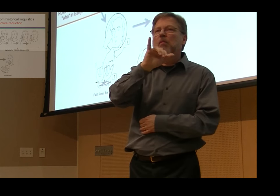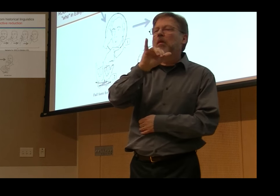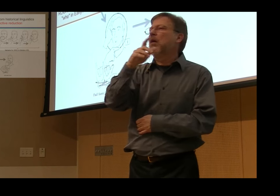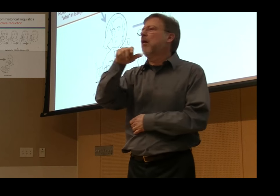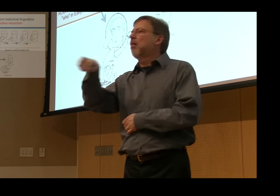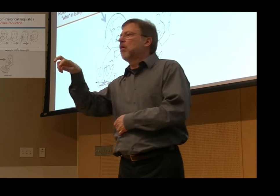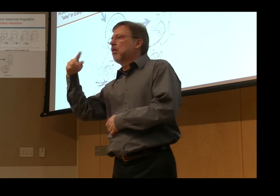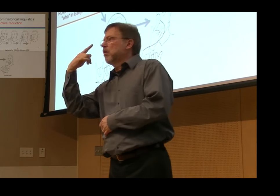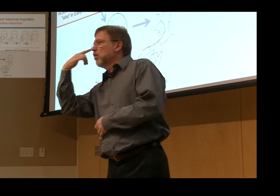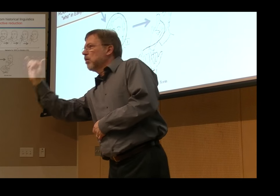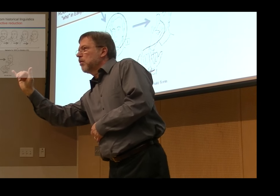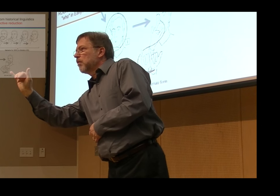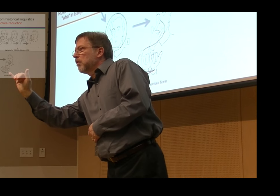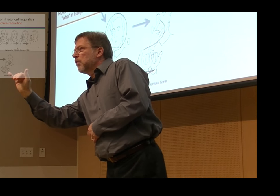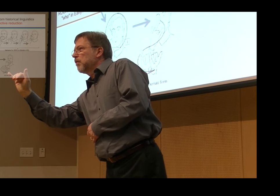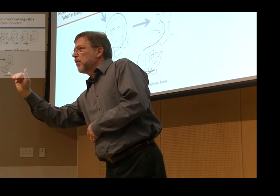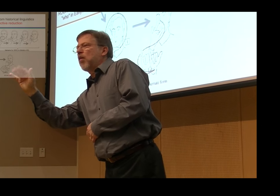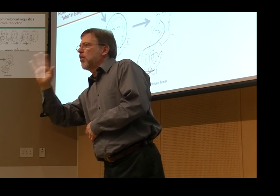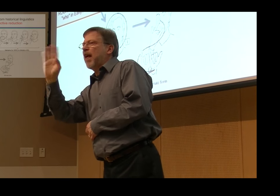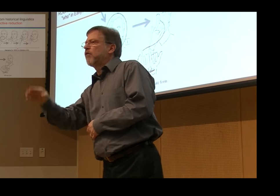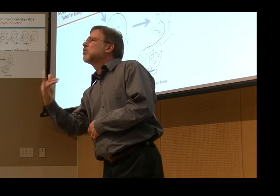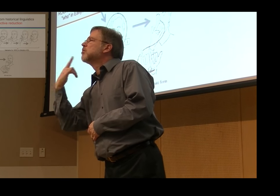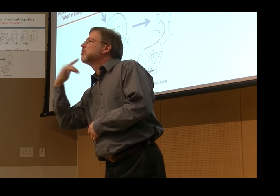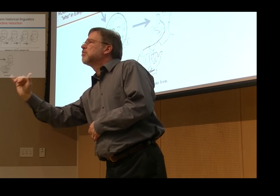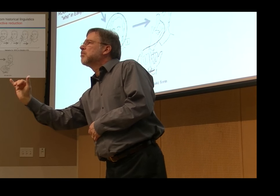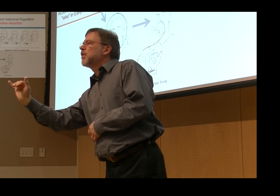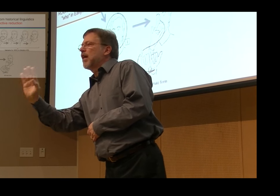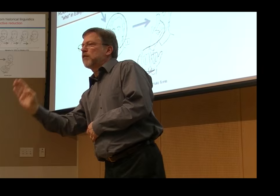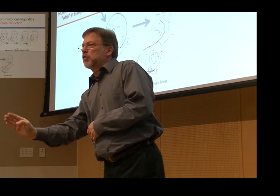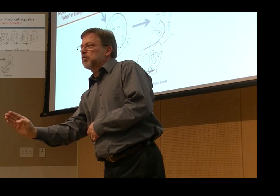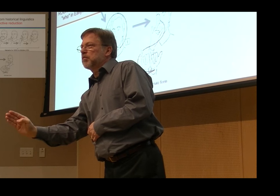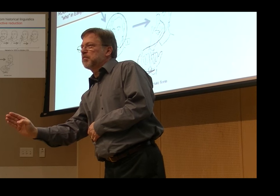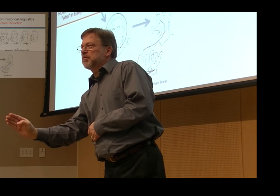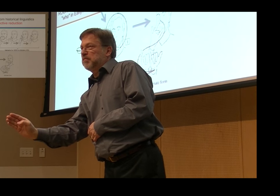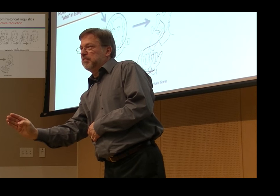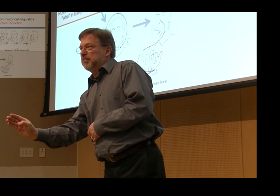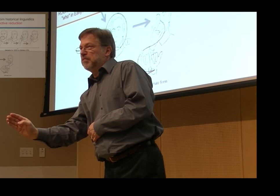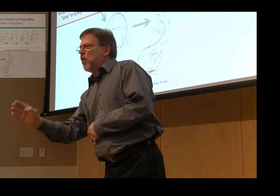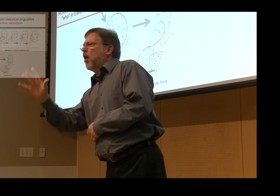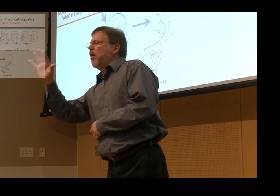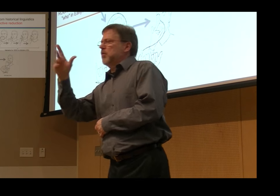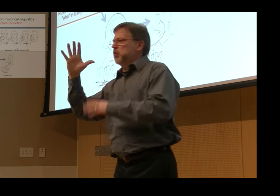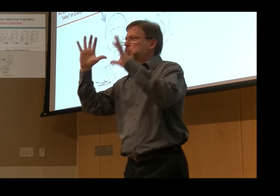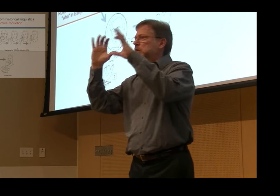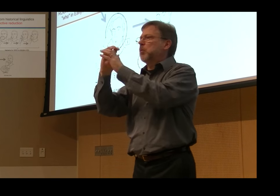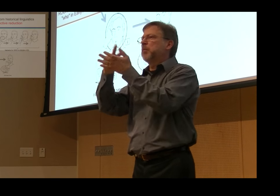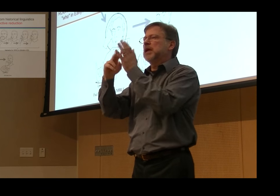You have looks, as, but you also see a reduced form. You never see it done, expressed from the chin.